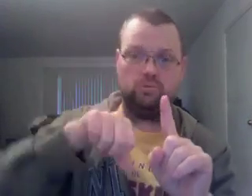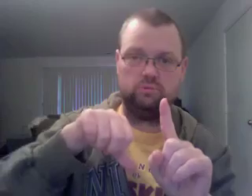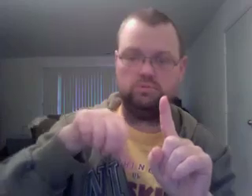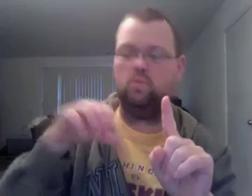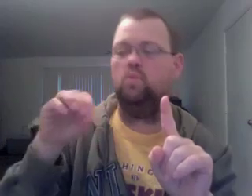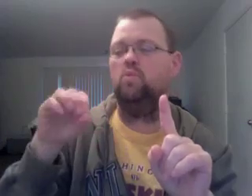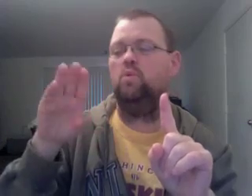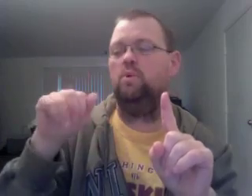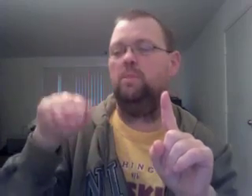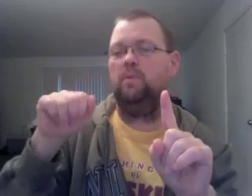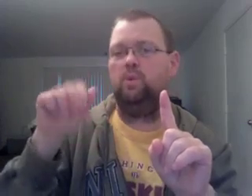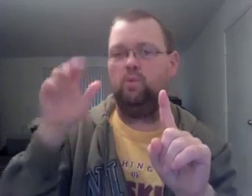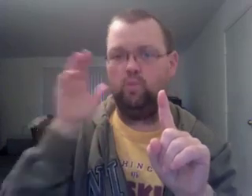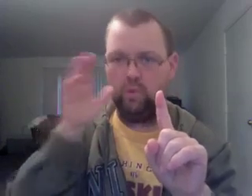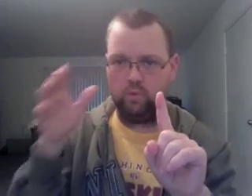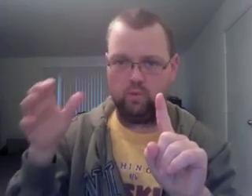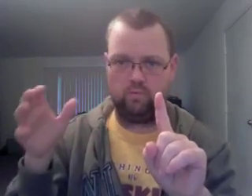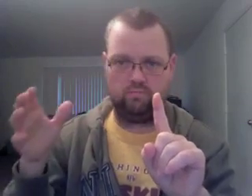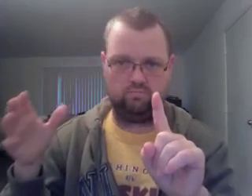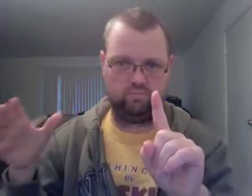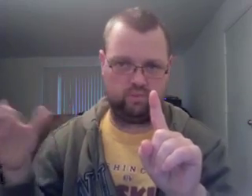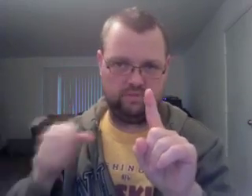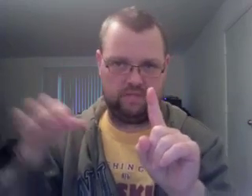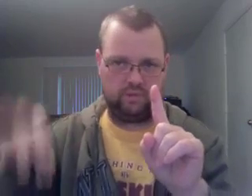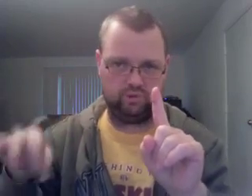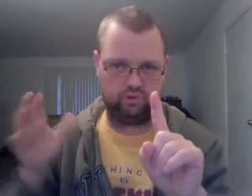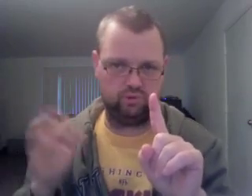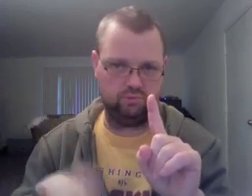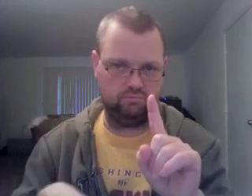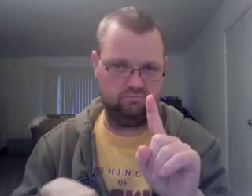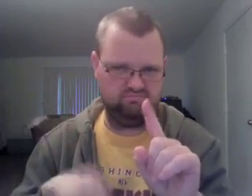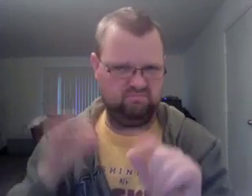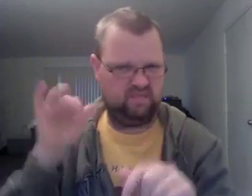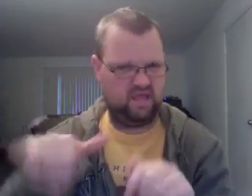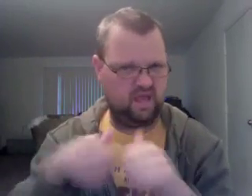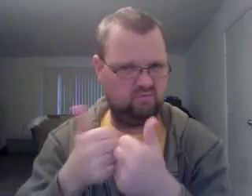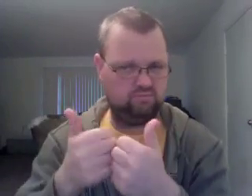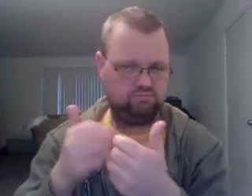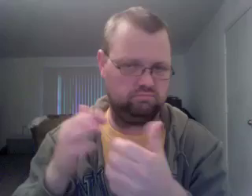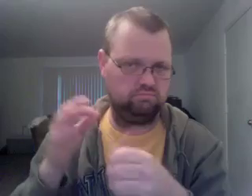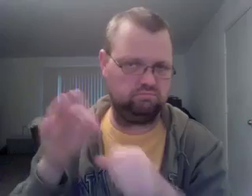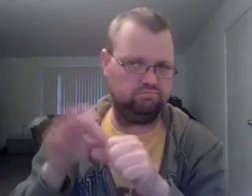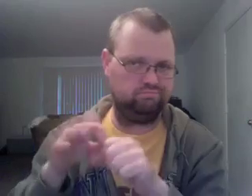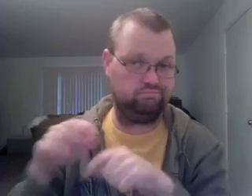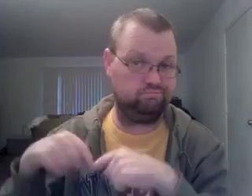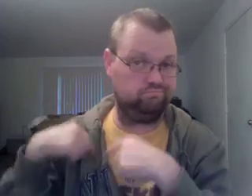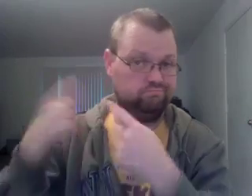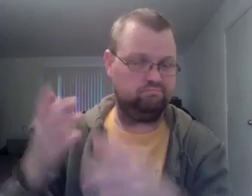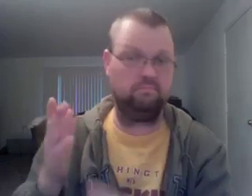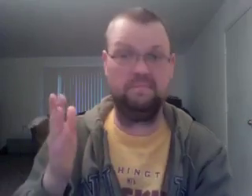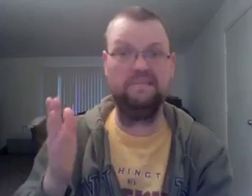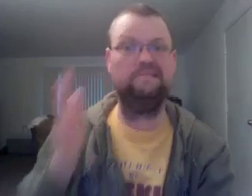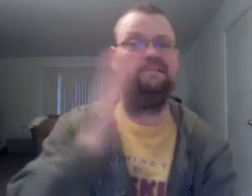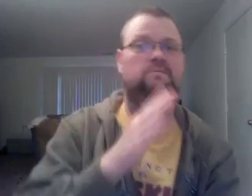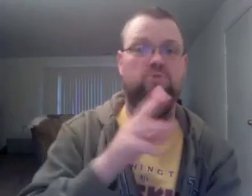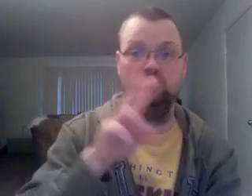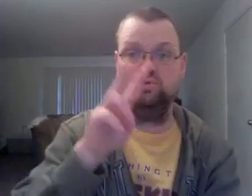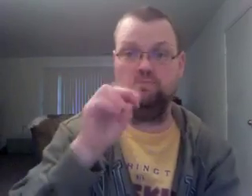day. Today says it's pretty good. A little tight in the center. And again, like many others, the visit is a bear. And Greg Pickles,